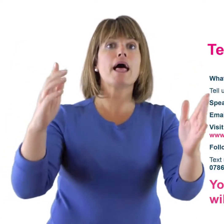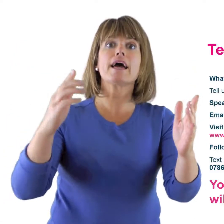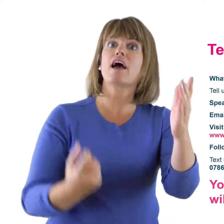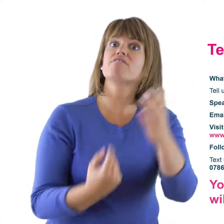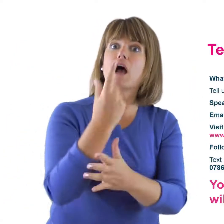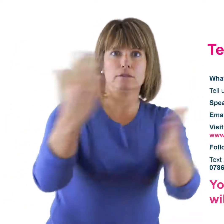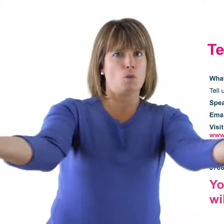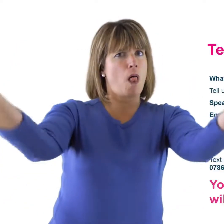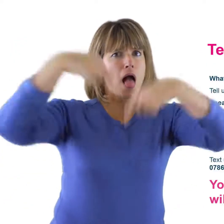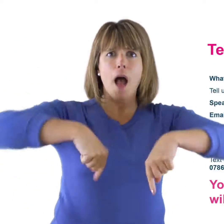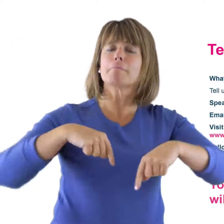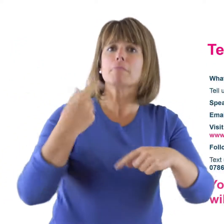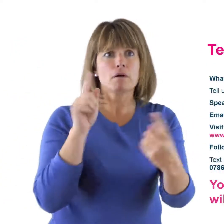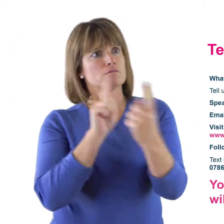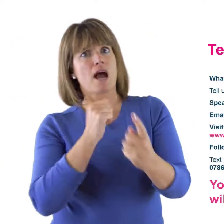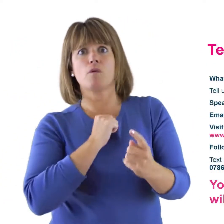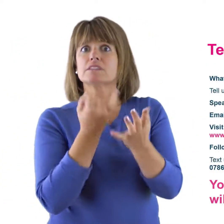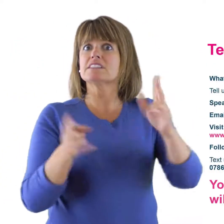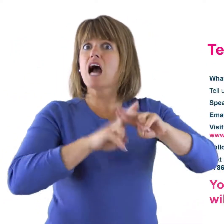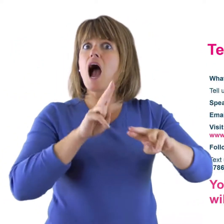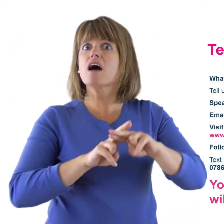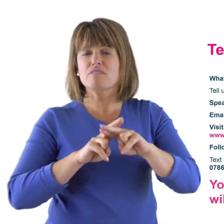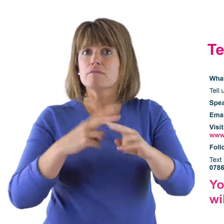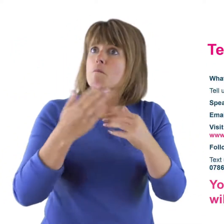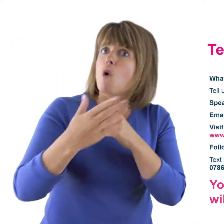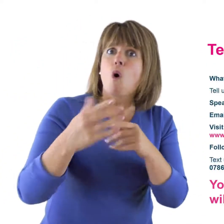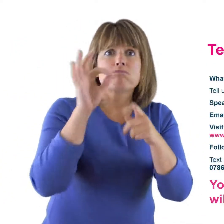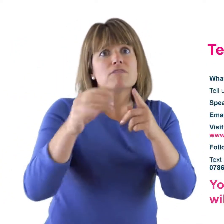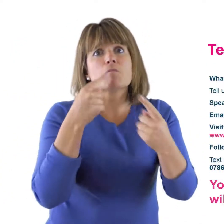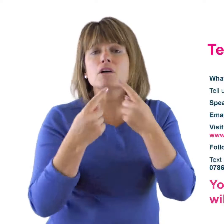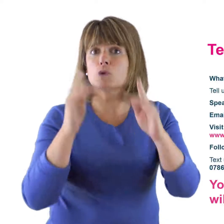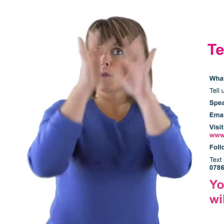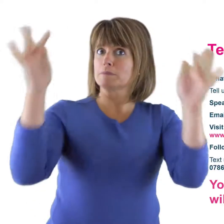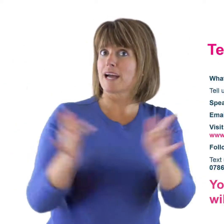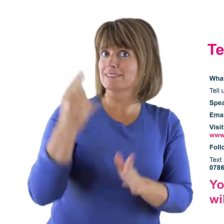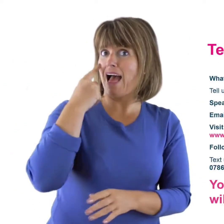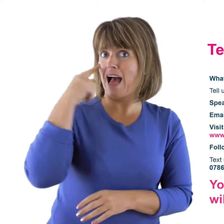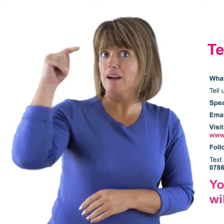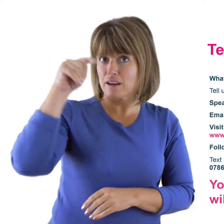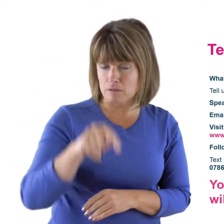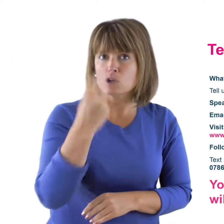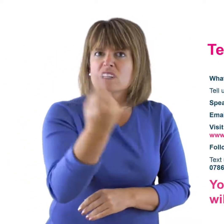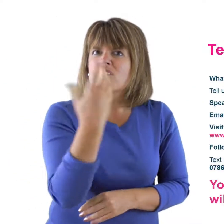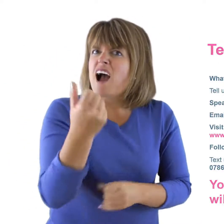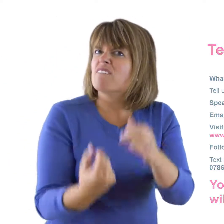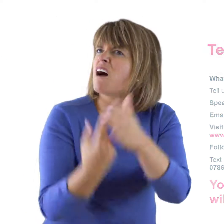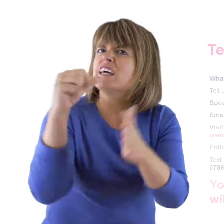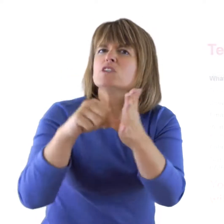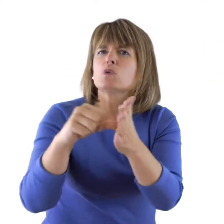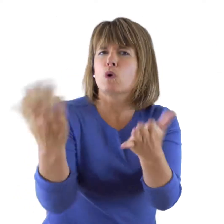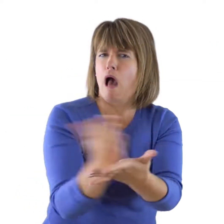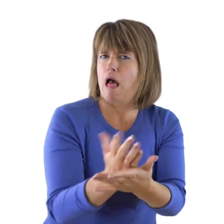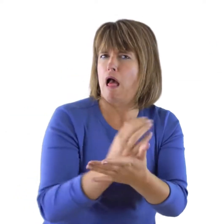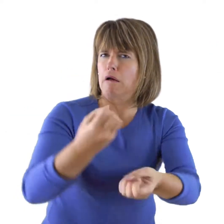our friendly staff by phone. And look out for our public engagement team at events across the city. Please visit our website for more details.